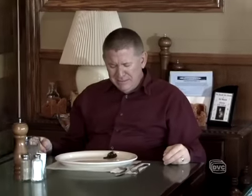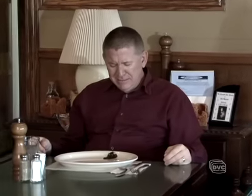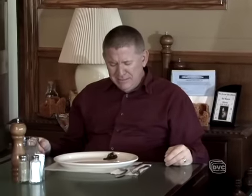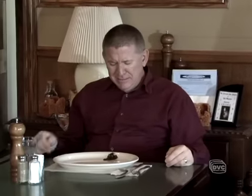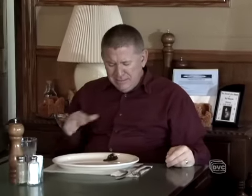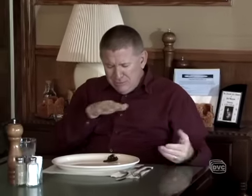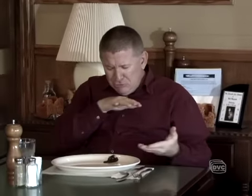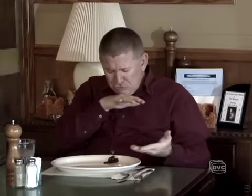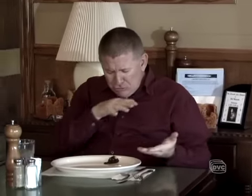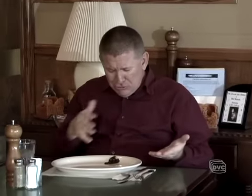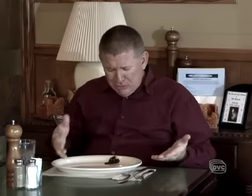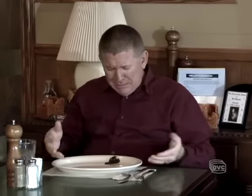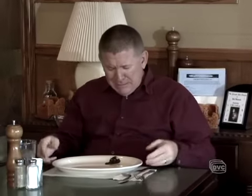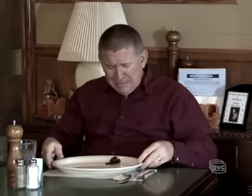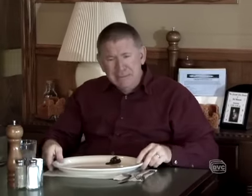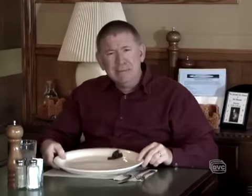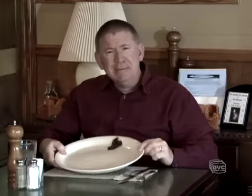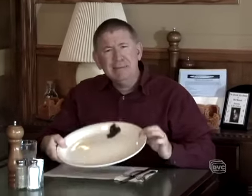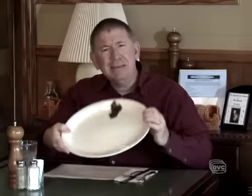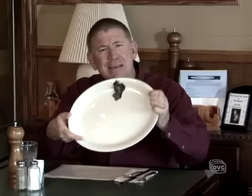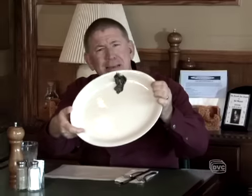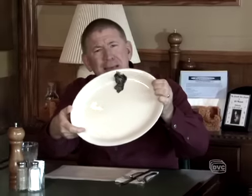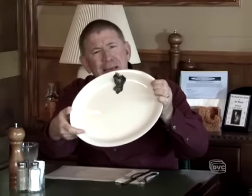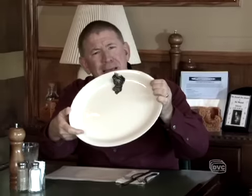What in the world is... Why is she giving me a dirty plate?